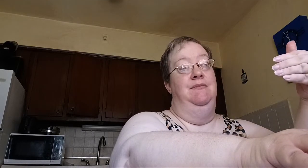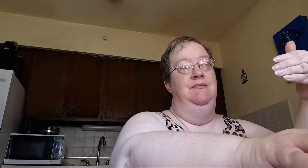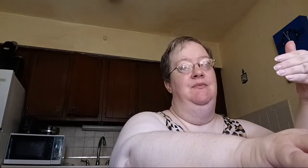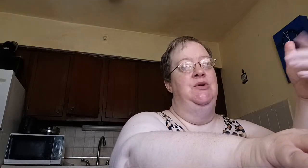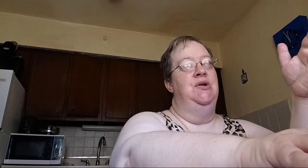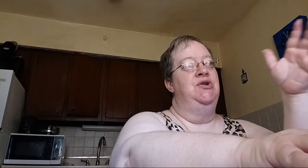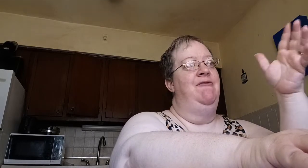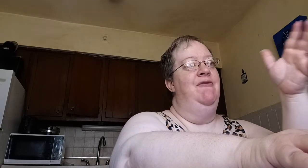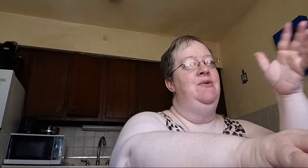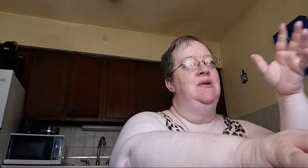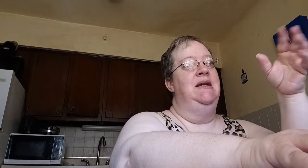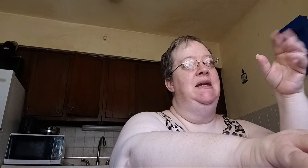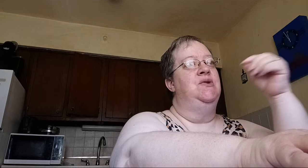which I find really interesting.